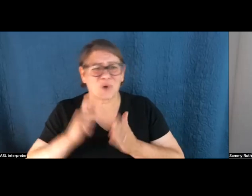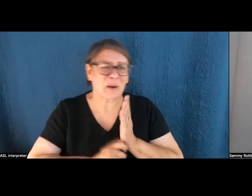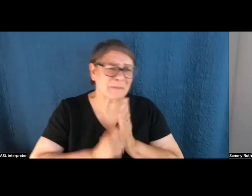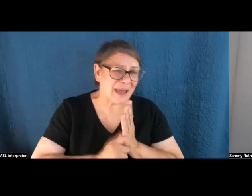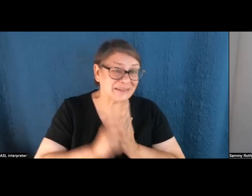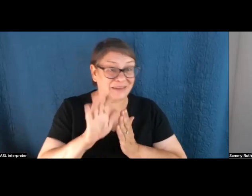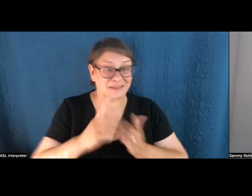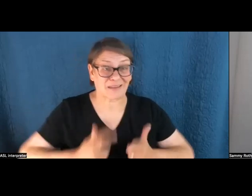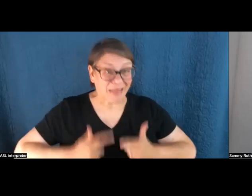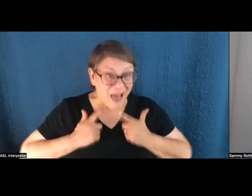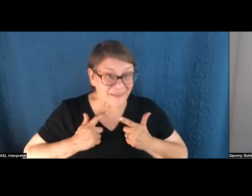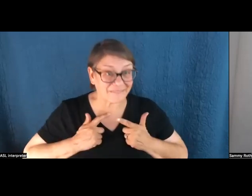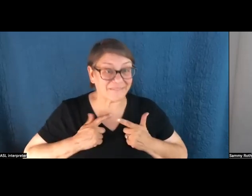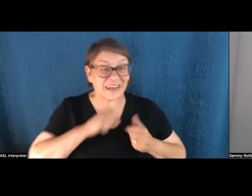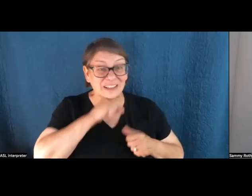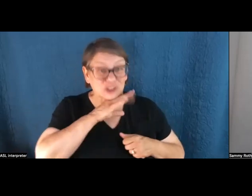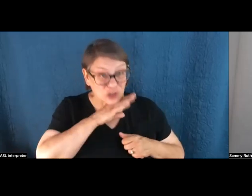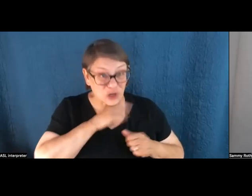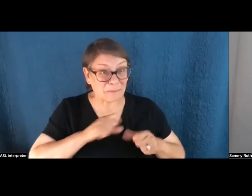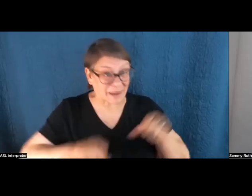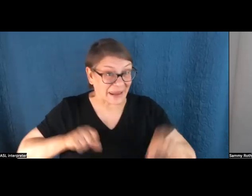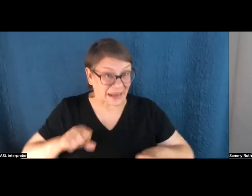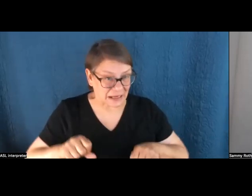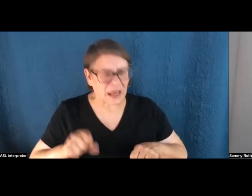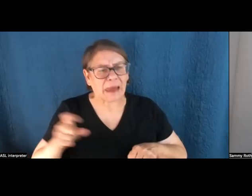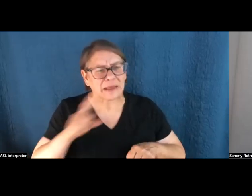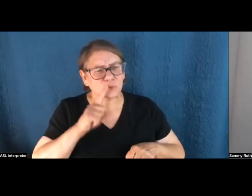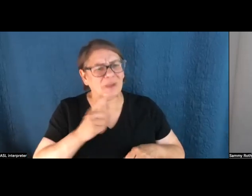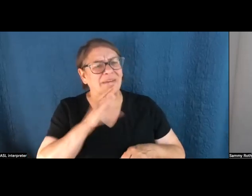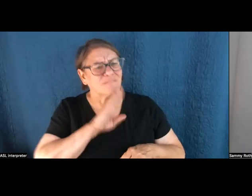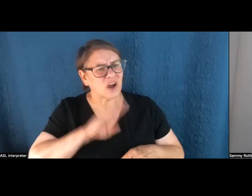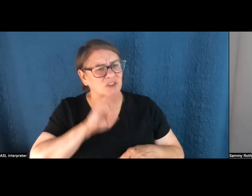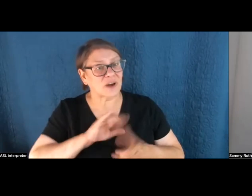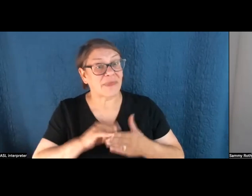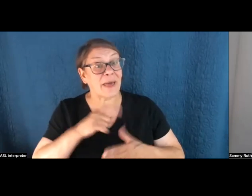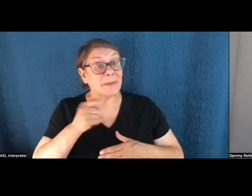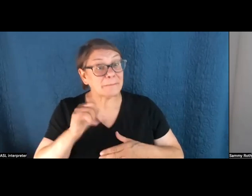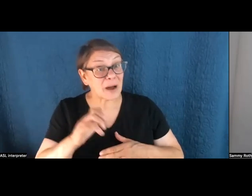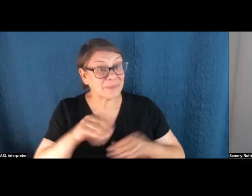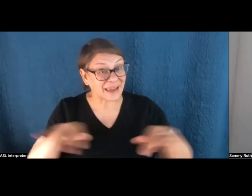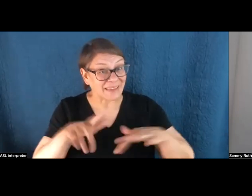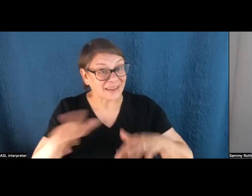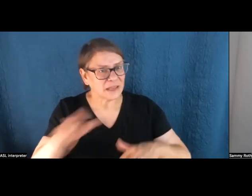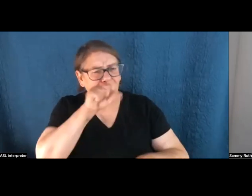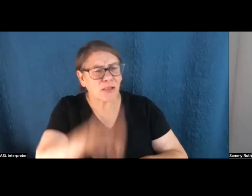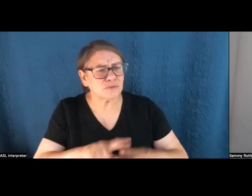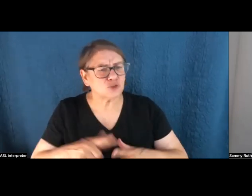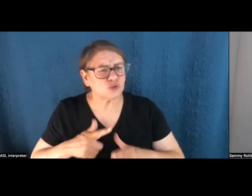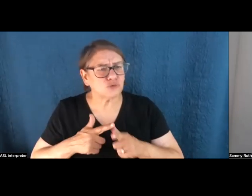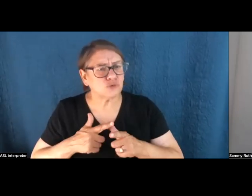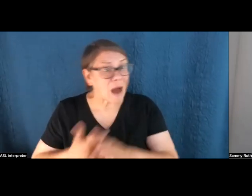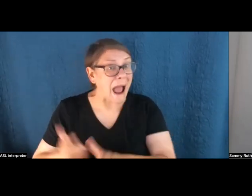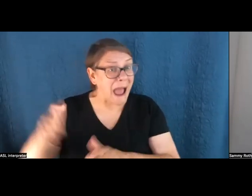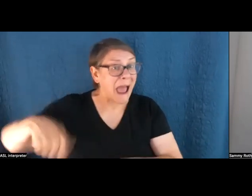existence. And he is really, really frustrated that the public lands outside of Pahrump that he loves to ride on, and a big chunk of them are federal